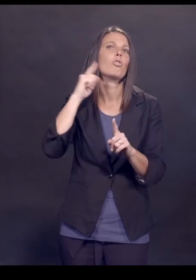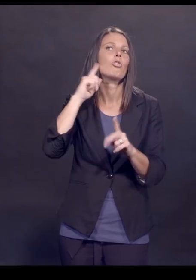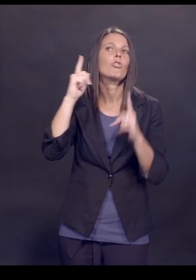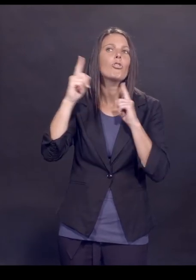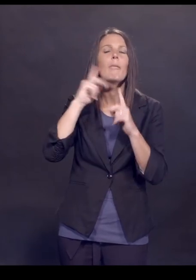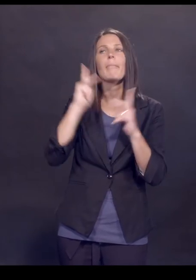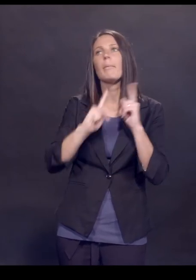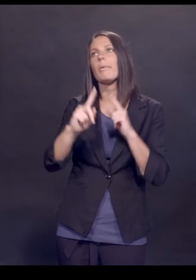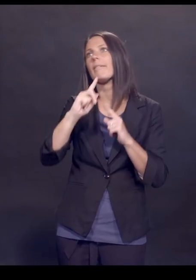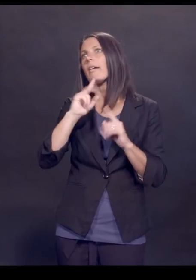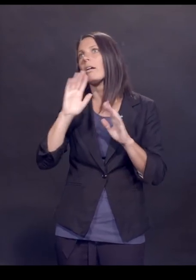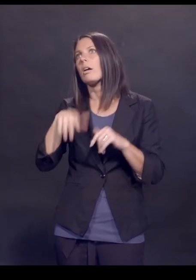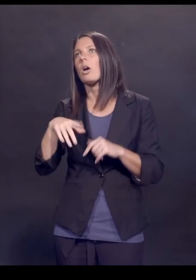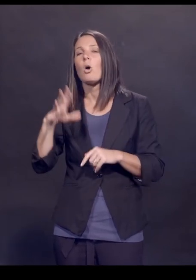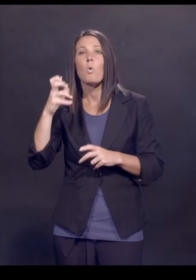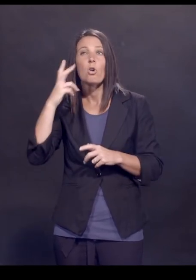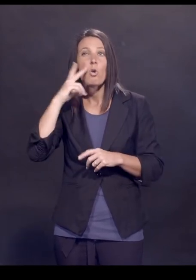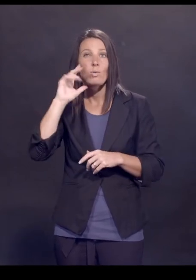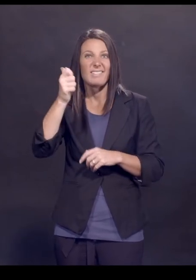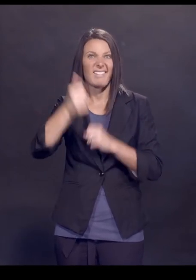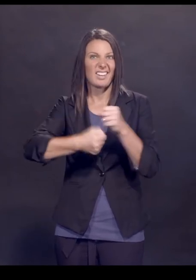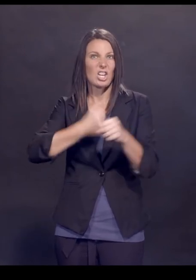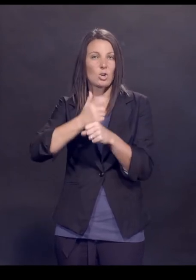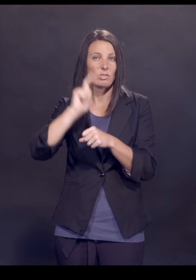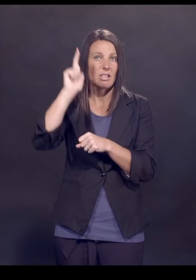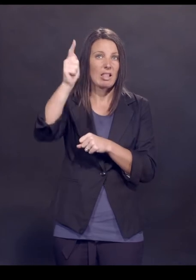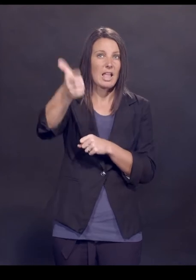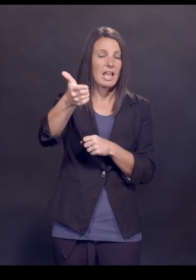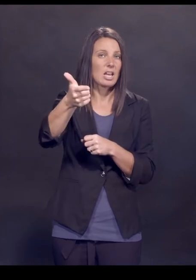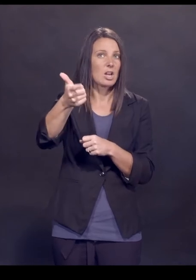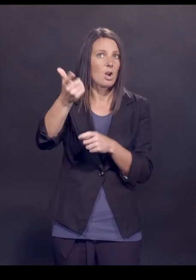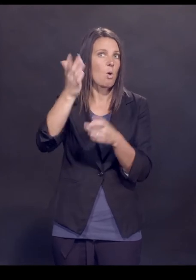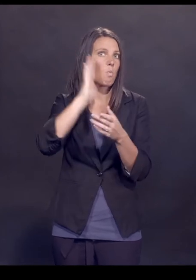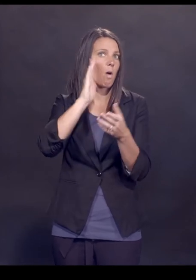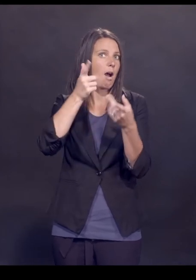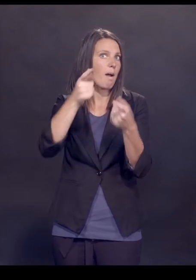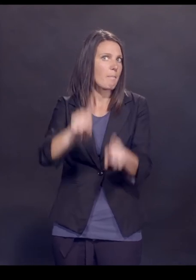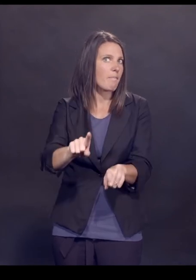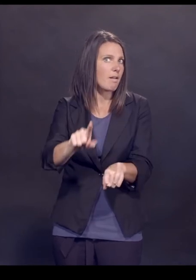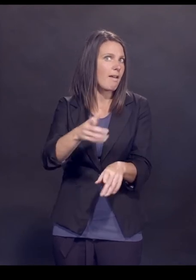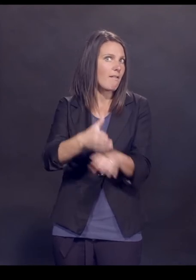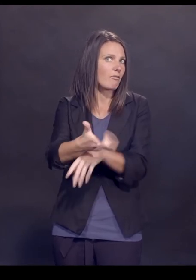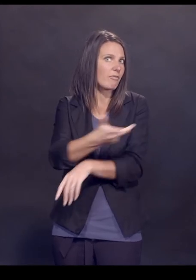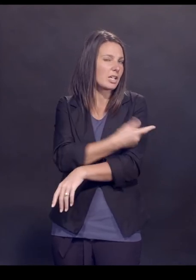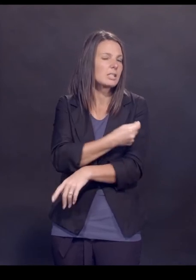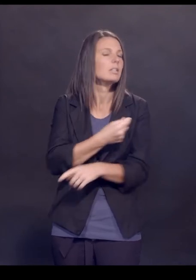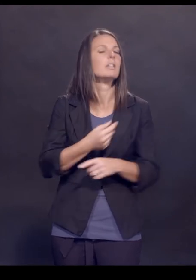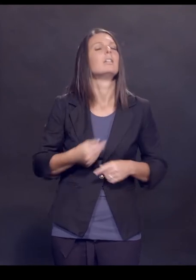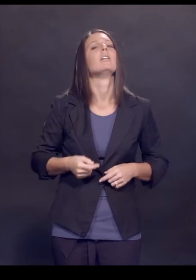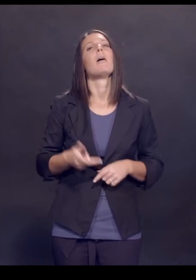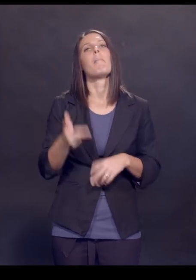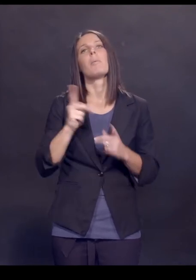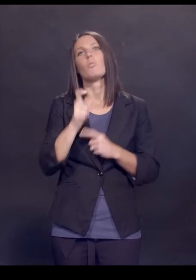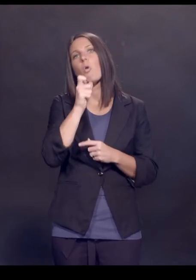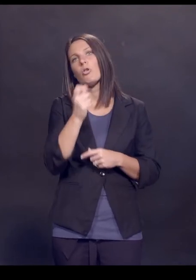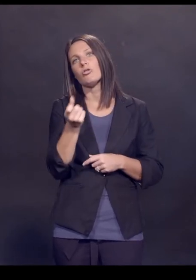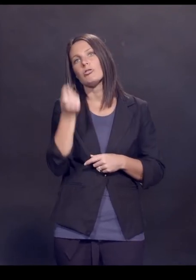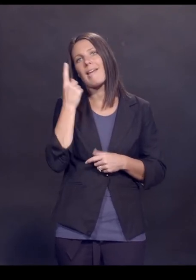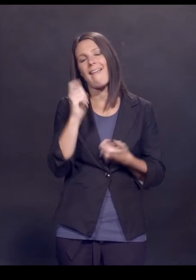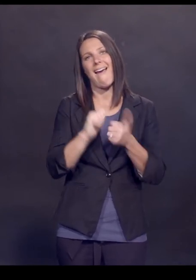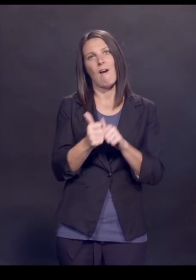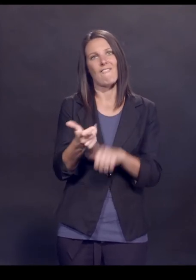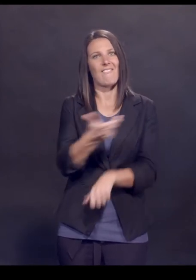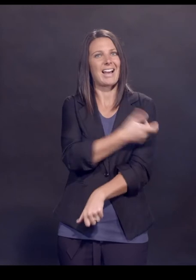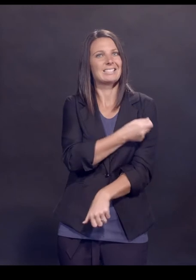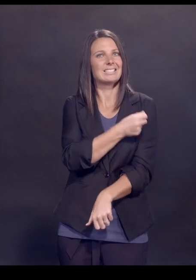from people, well, I want to know 10 years down the line, what's going to occur. I think that people don't fully understand how